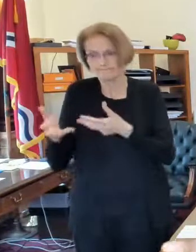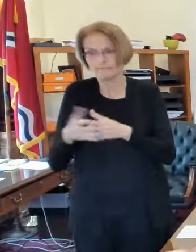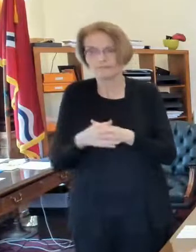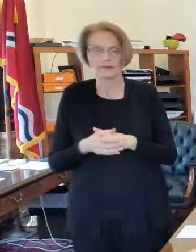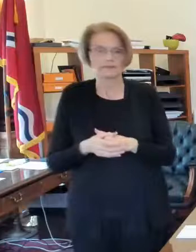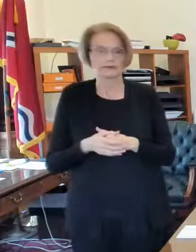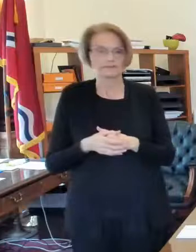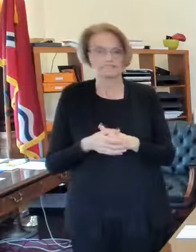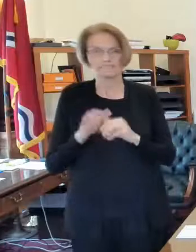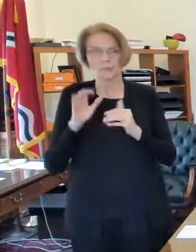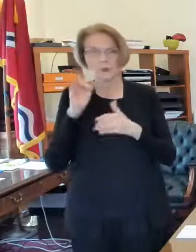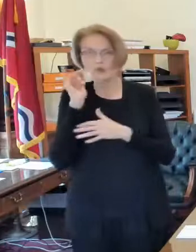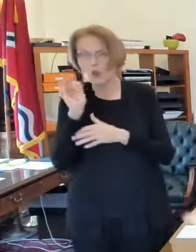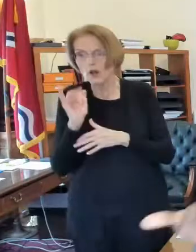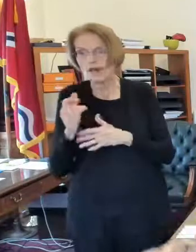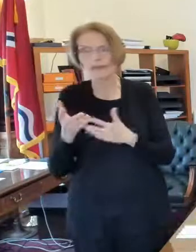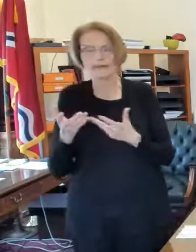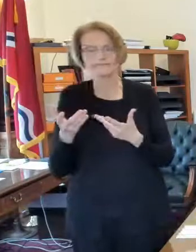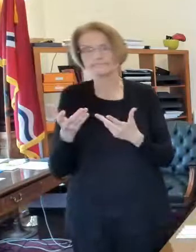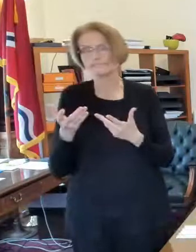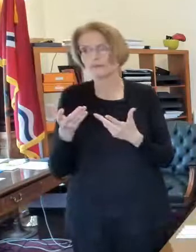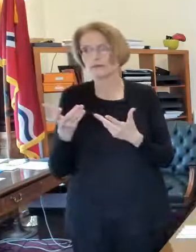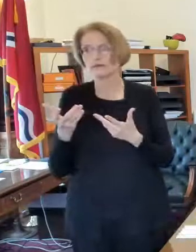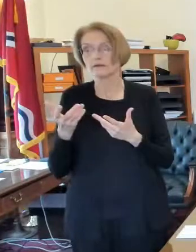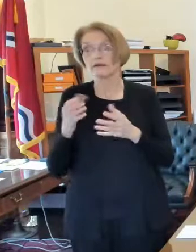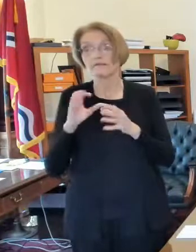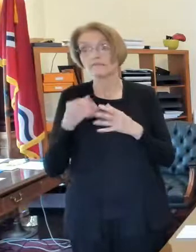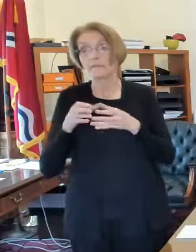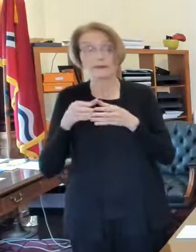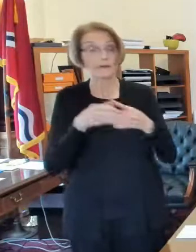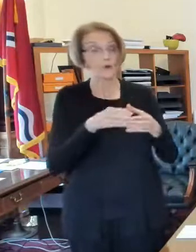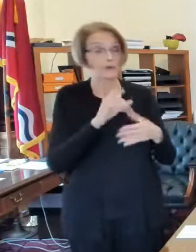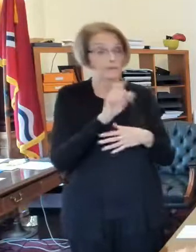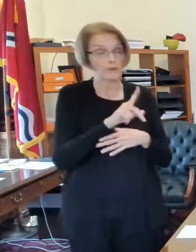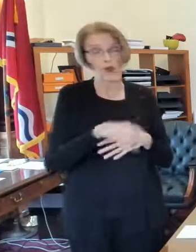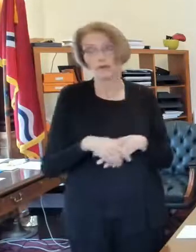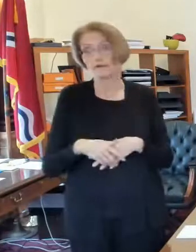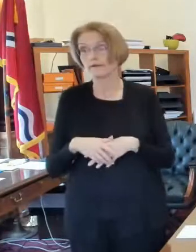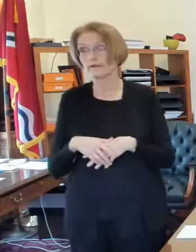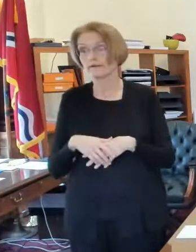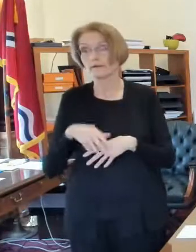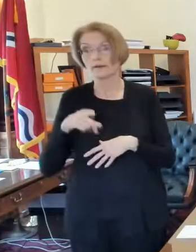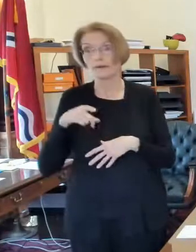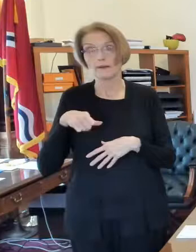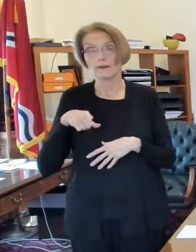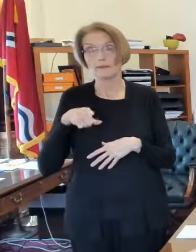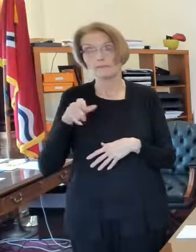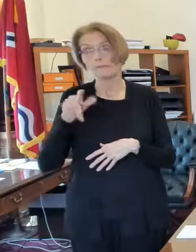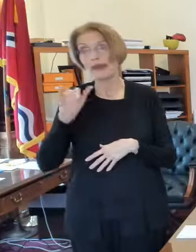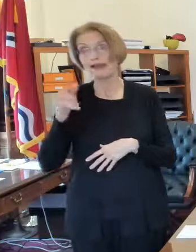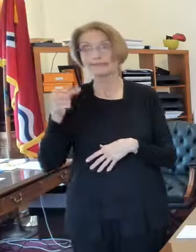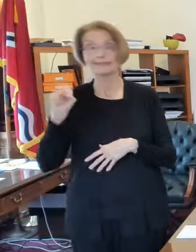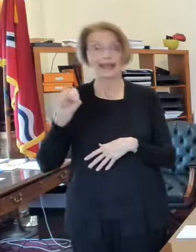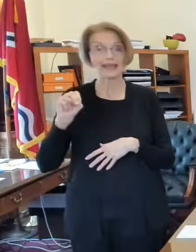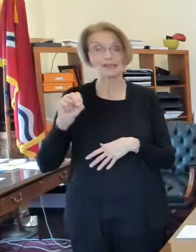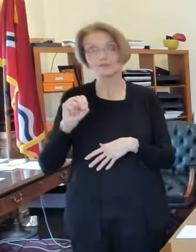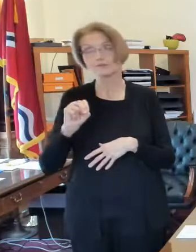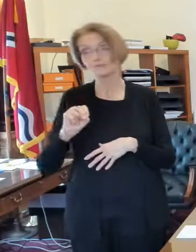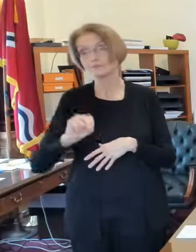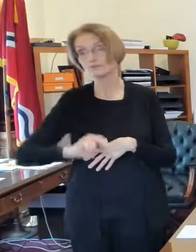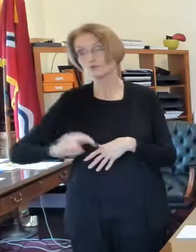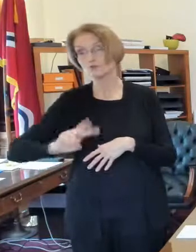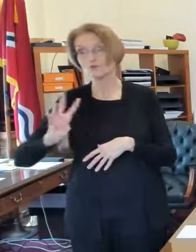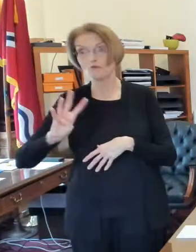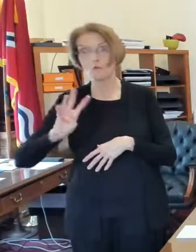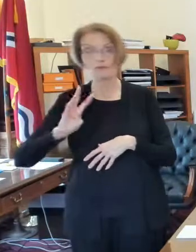different you can do several different things with that so you can go to the park you can plug in the playstation two if you're a playstation four if you're a